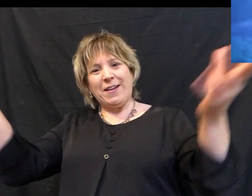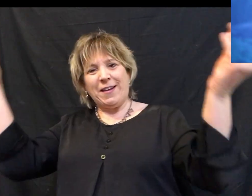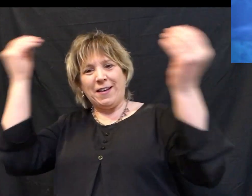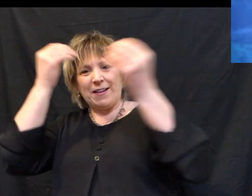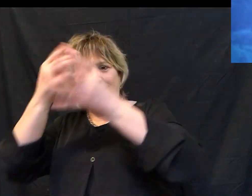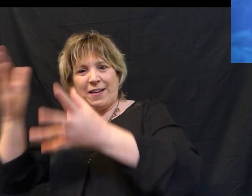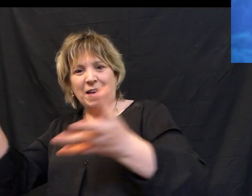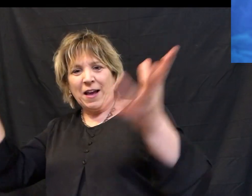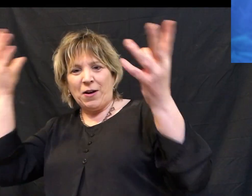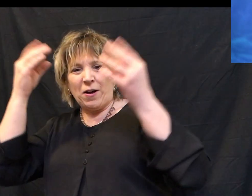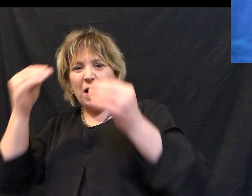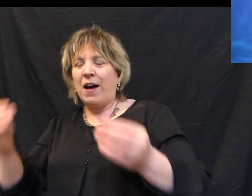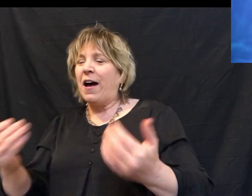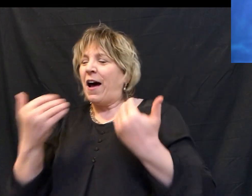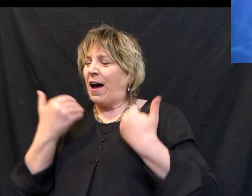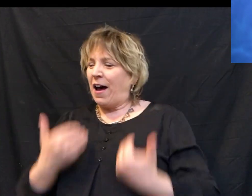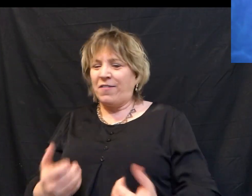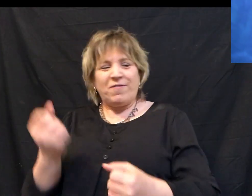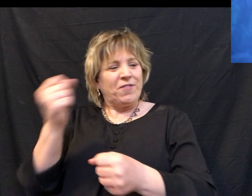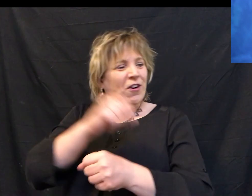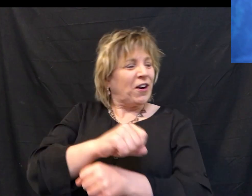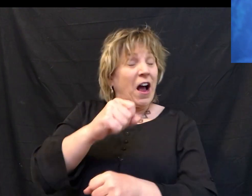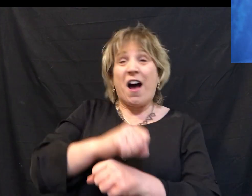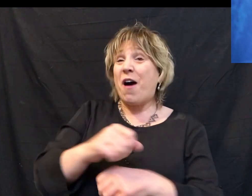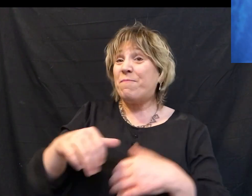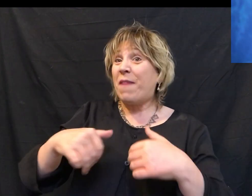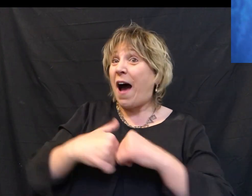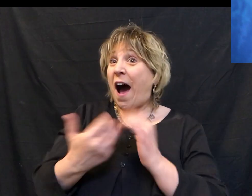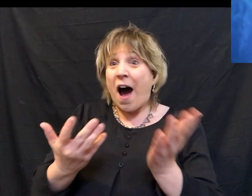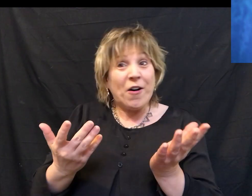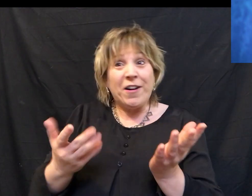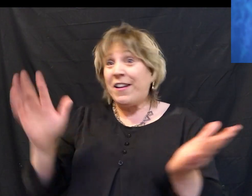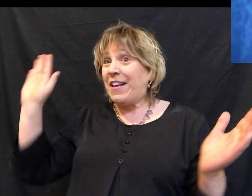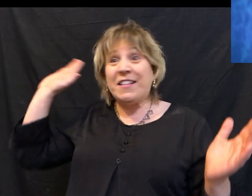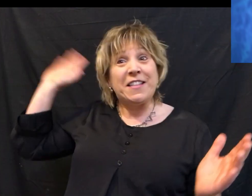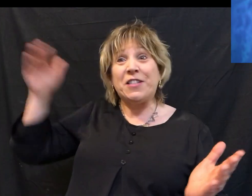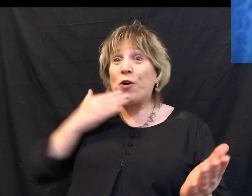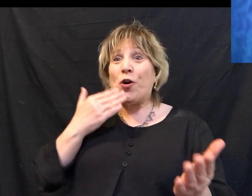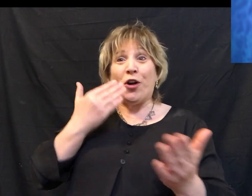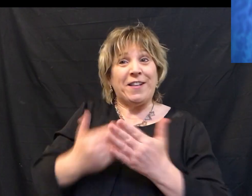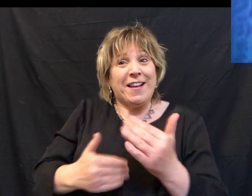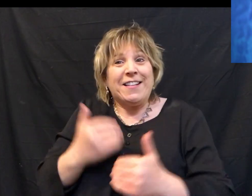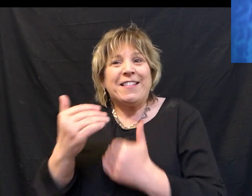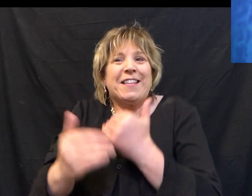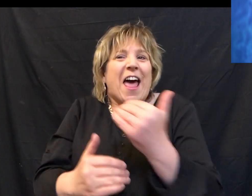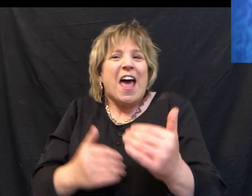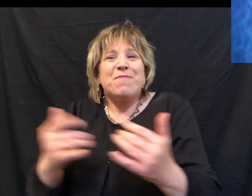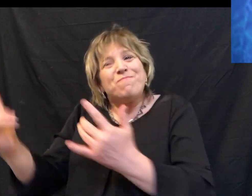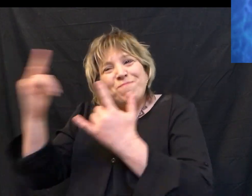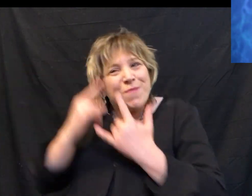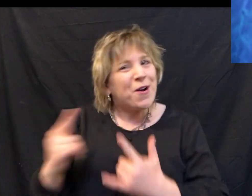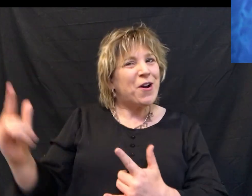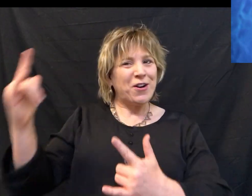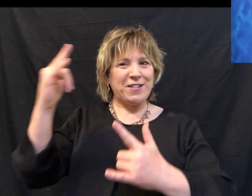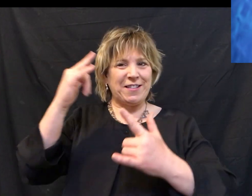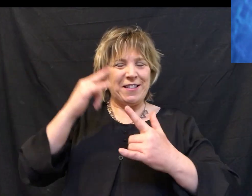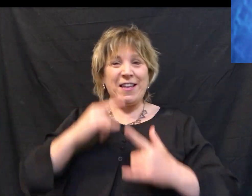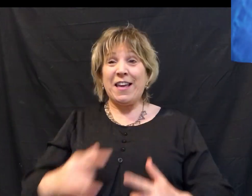I've overcome It's His goodness and mercy And the